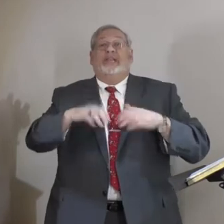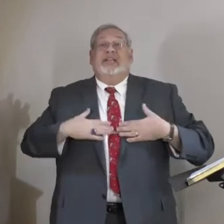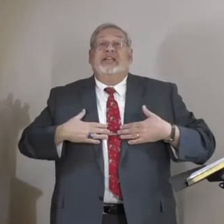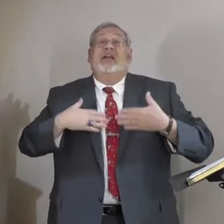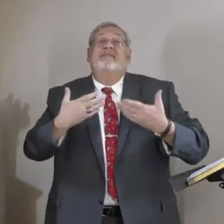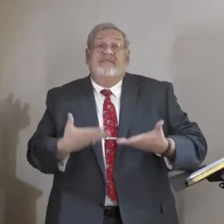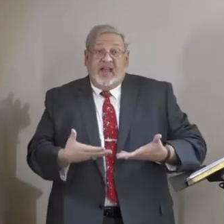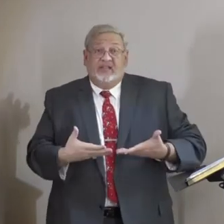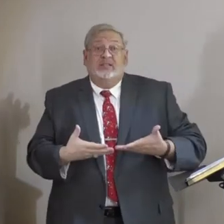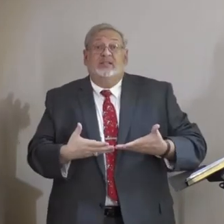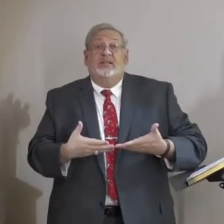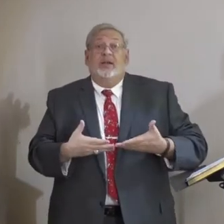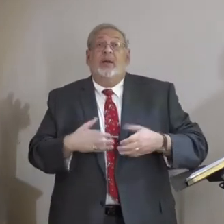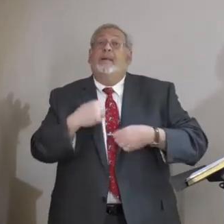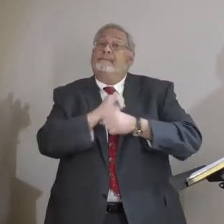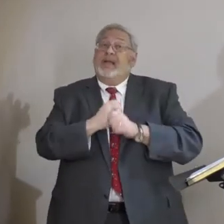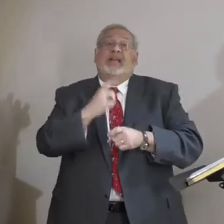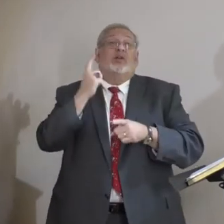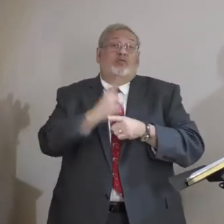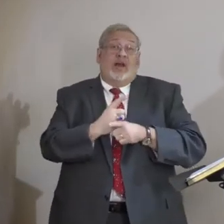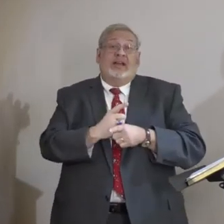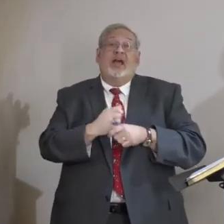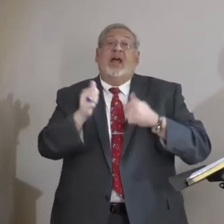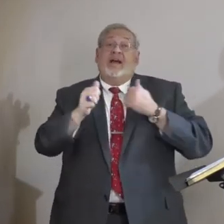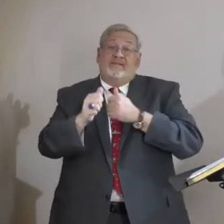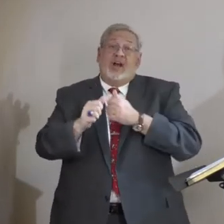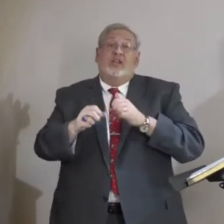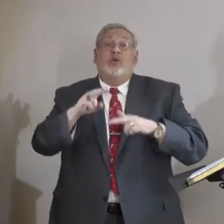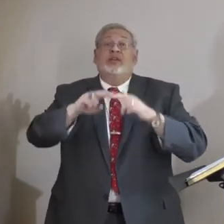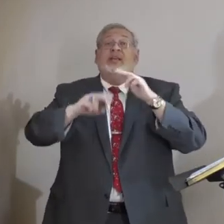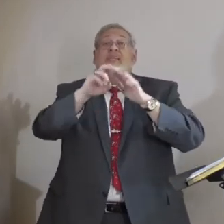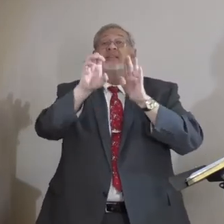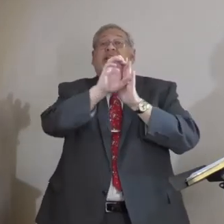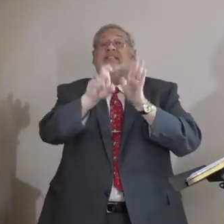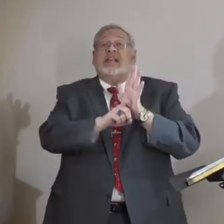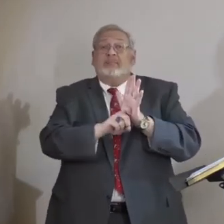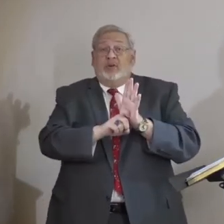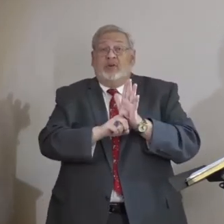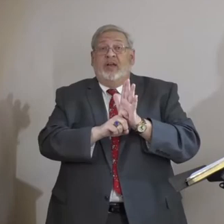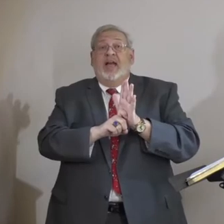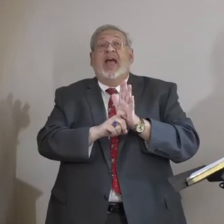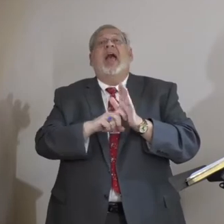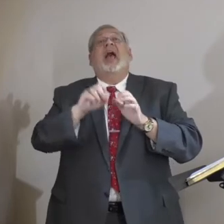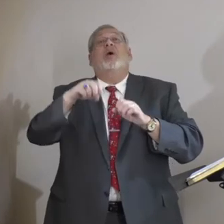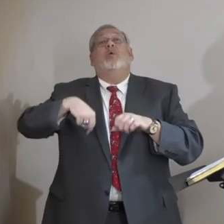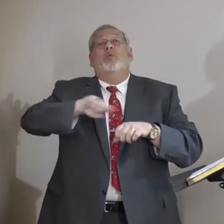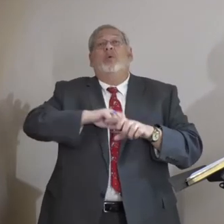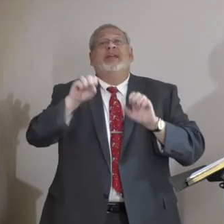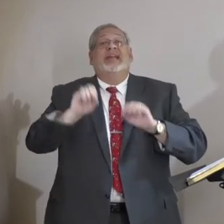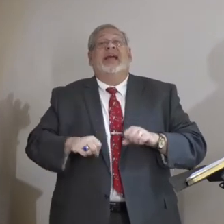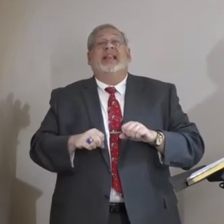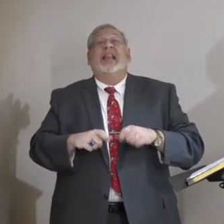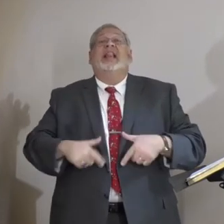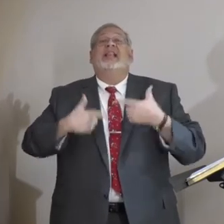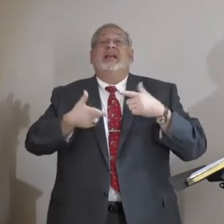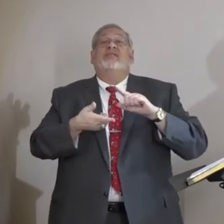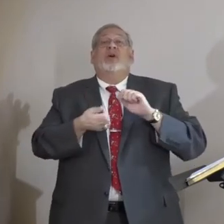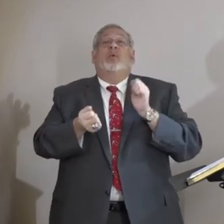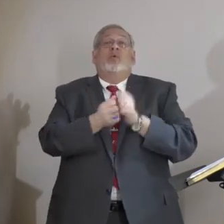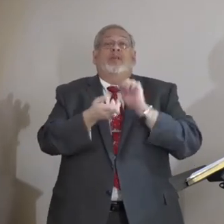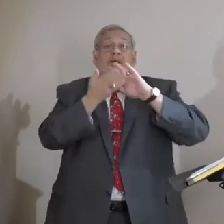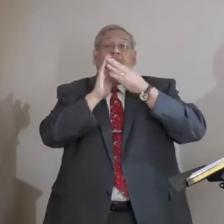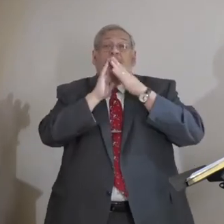selfishness to God. Let's get it right. Let's follow Nehemiah's example. Why? So we can live at peace with each other and we can have